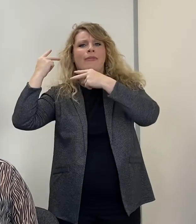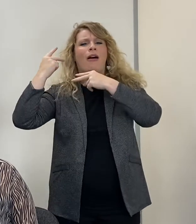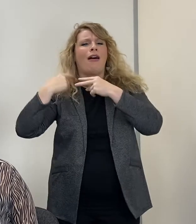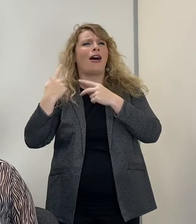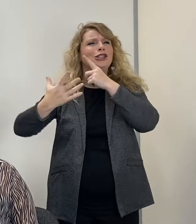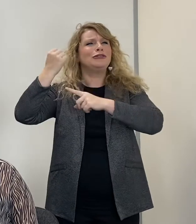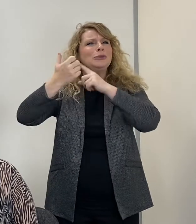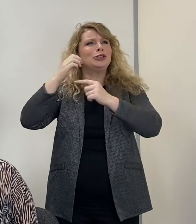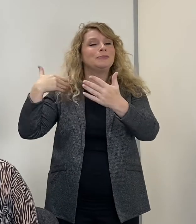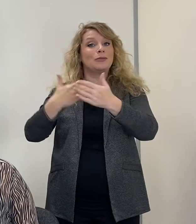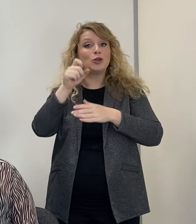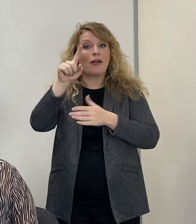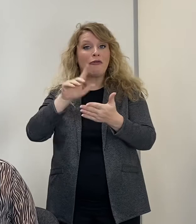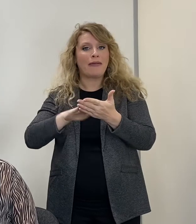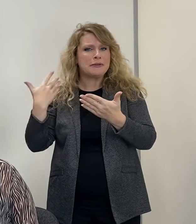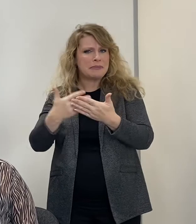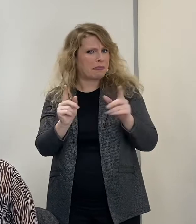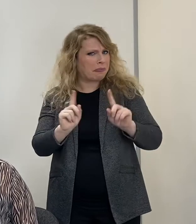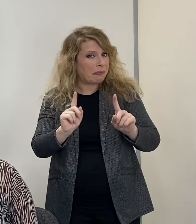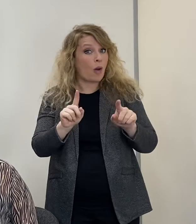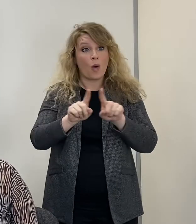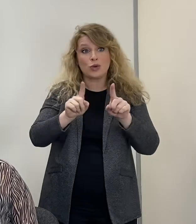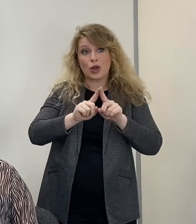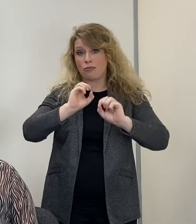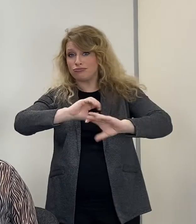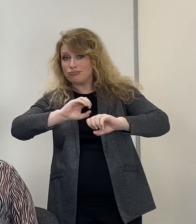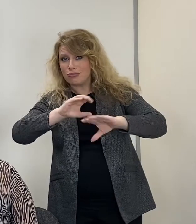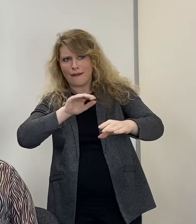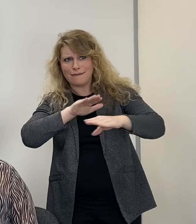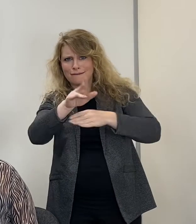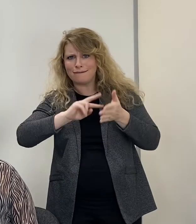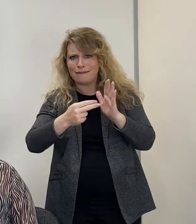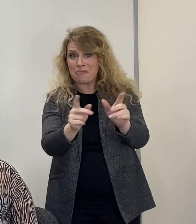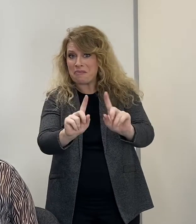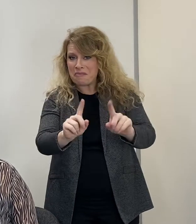our accomplishments over the past 12 months and to share some of our future plans.